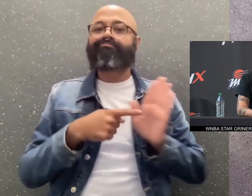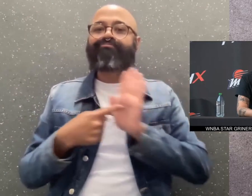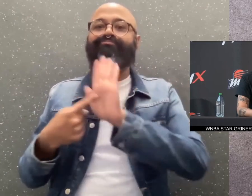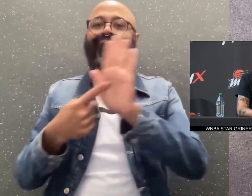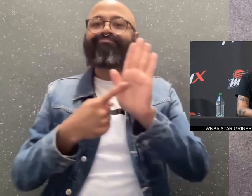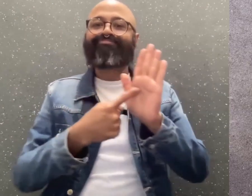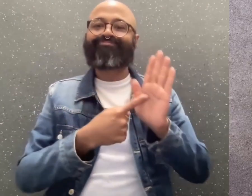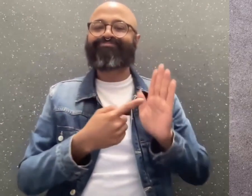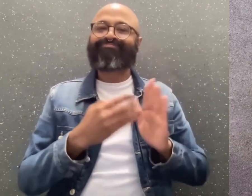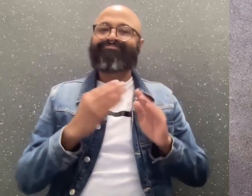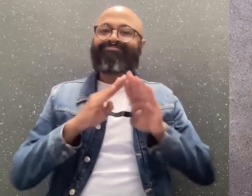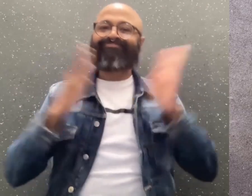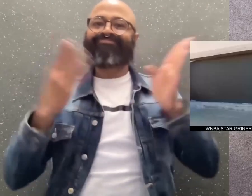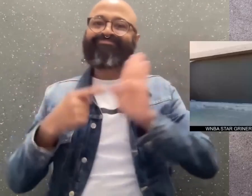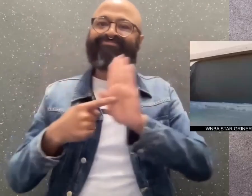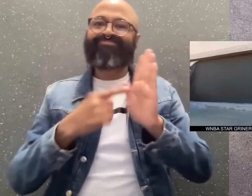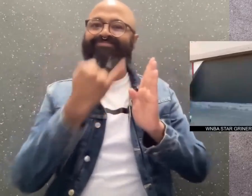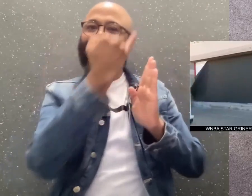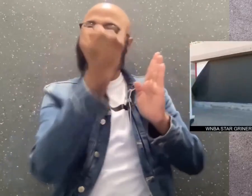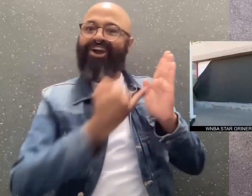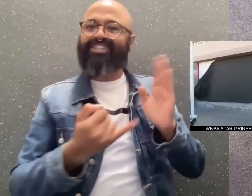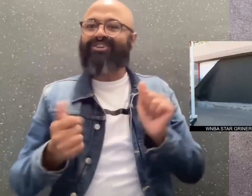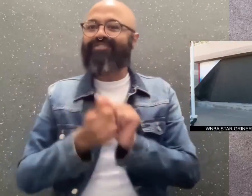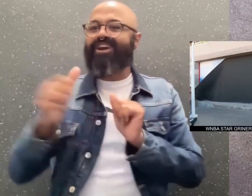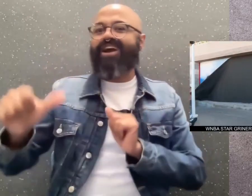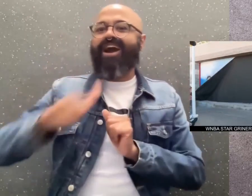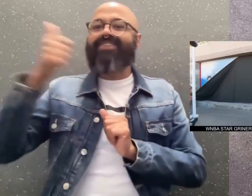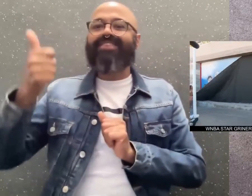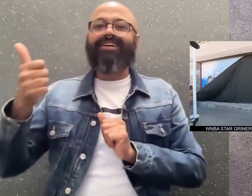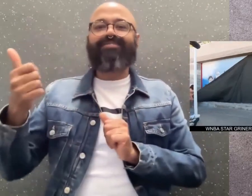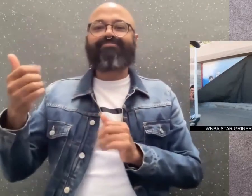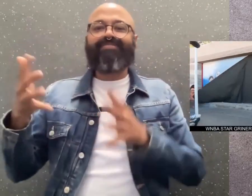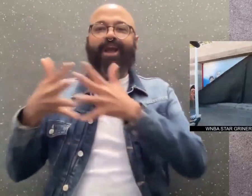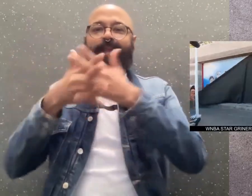She also unveiled a mural of other Americans being detained overseas.